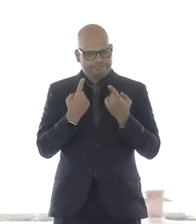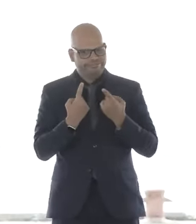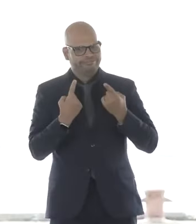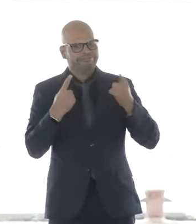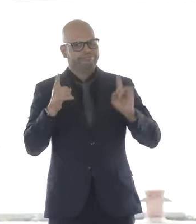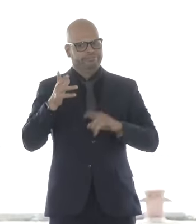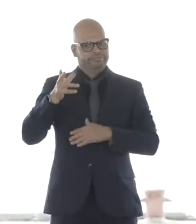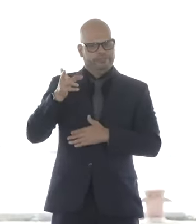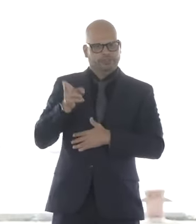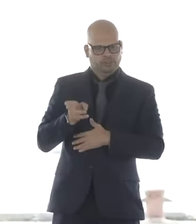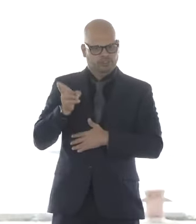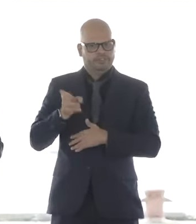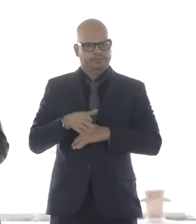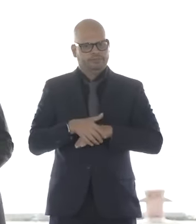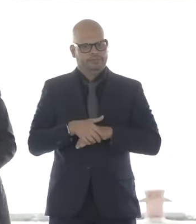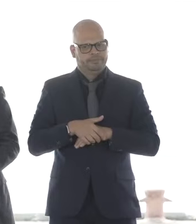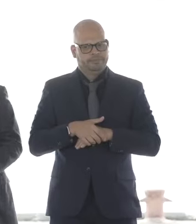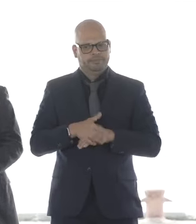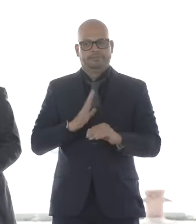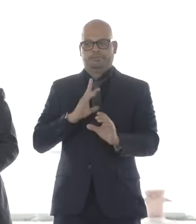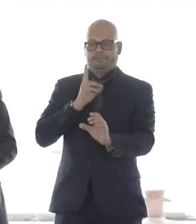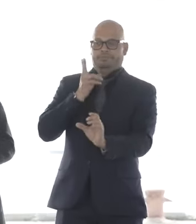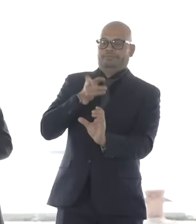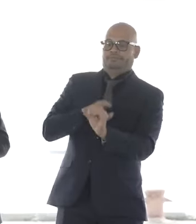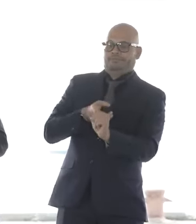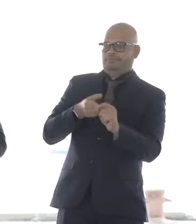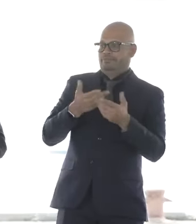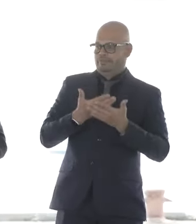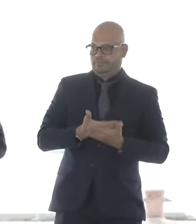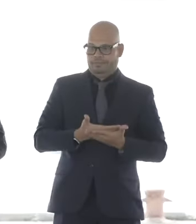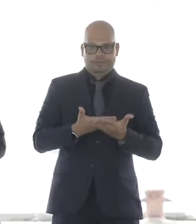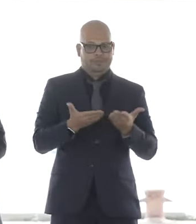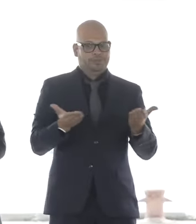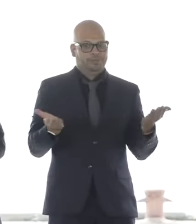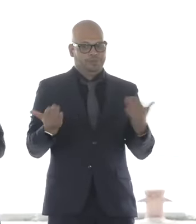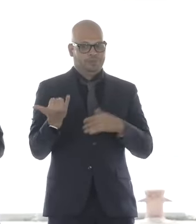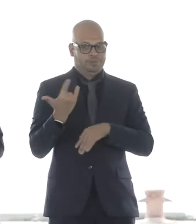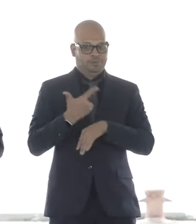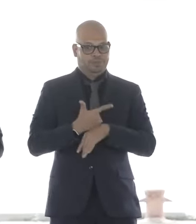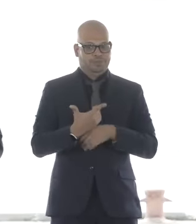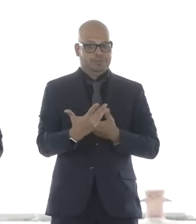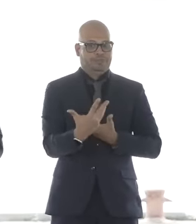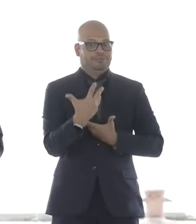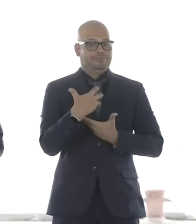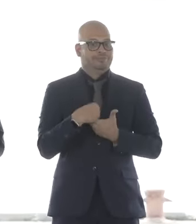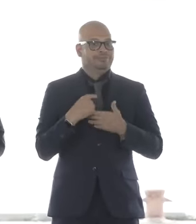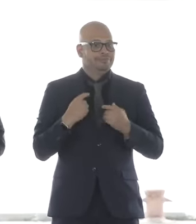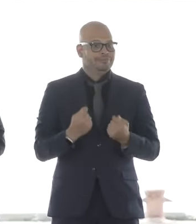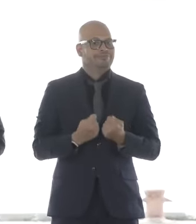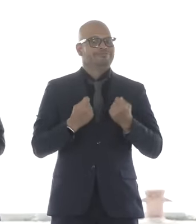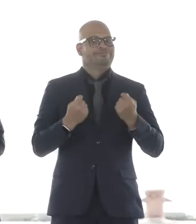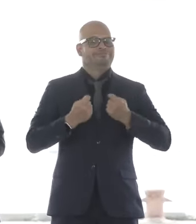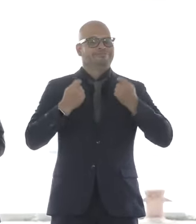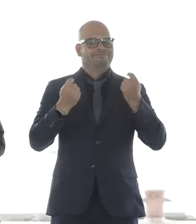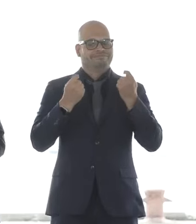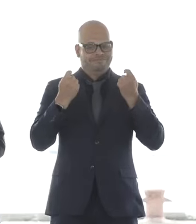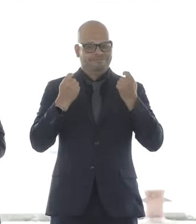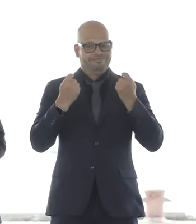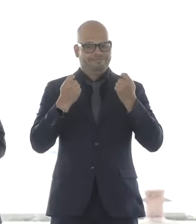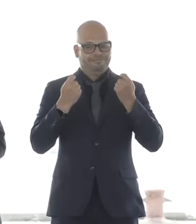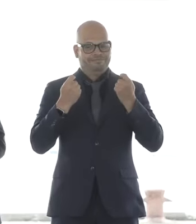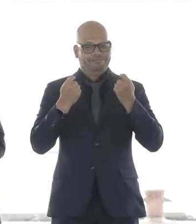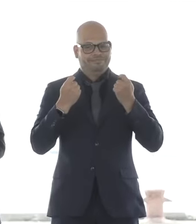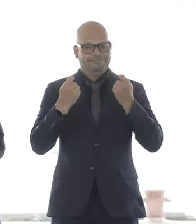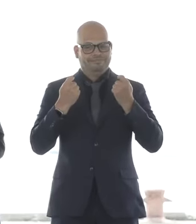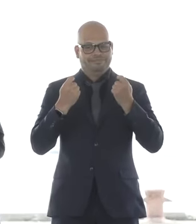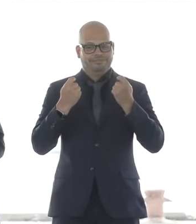have all of you here to celebrate this milestone event. Renewable power is here to stay, and with it will come